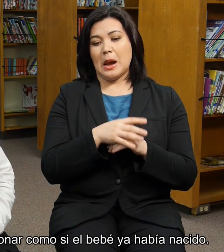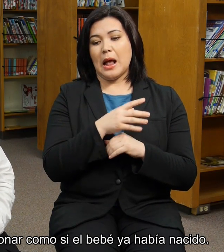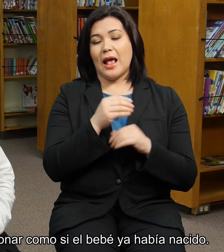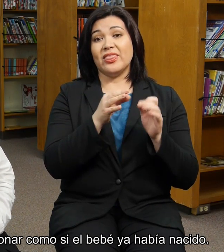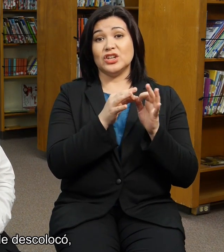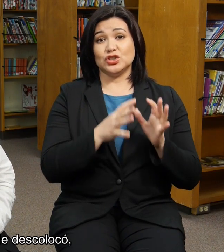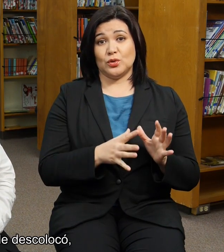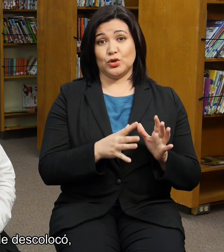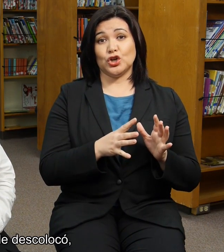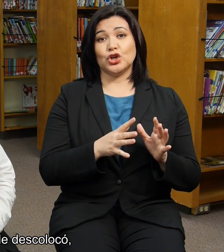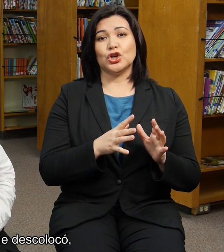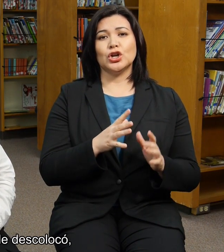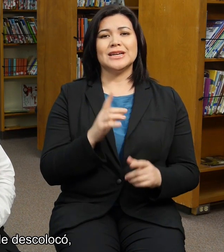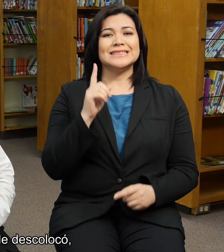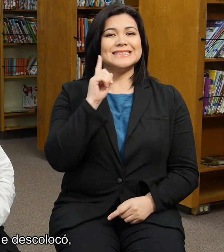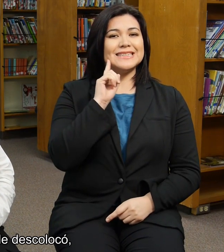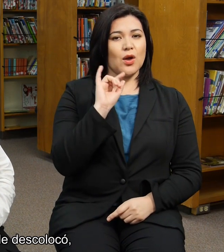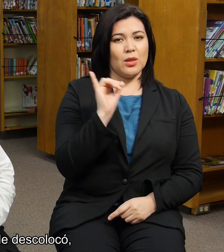already born.